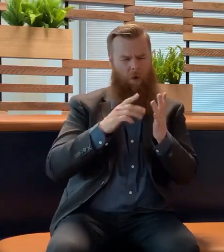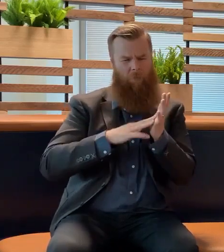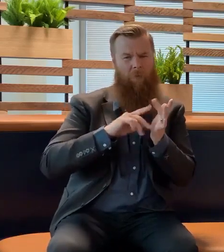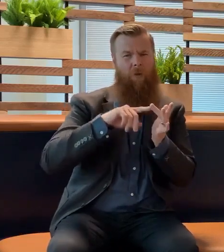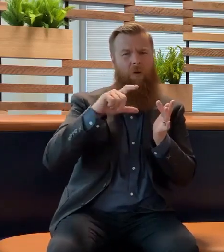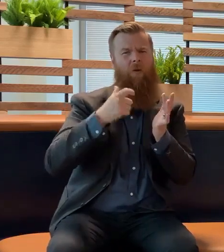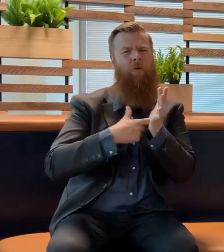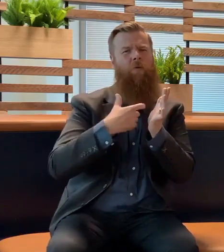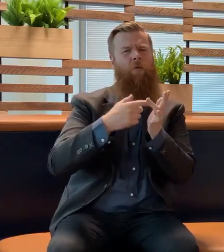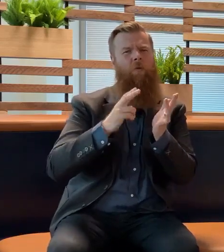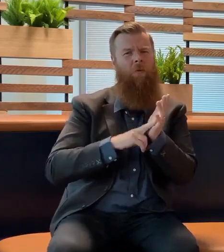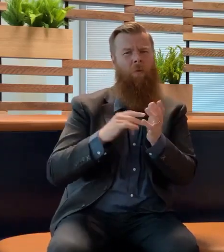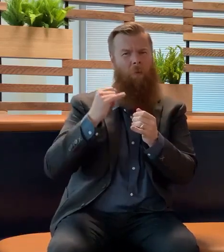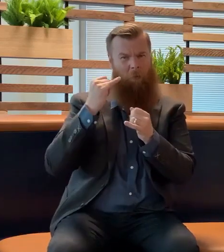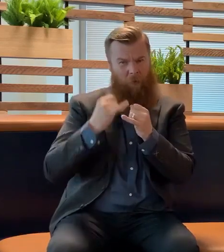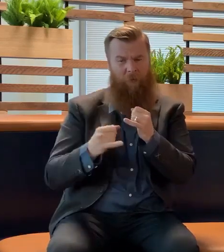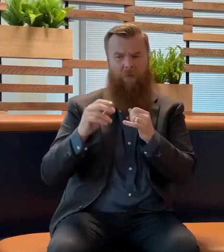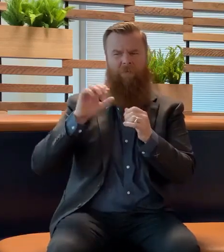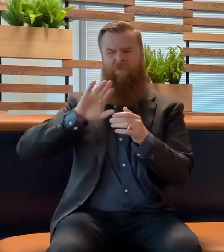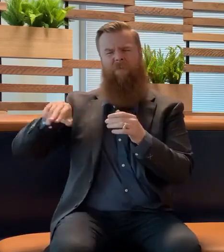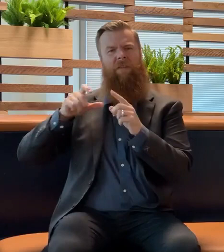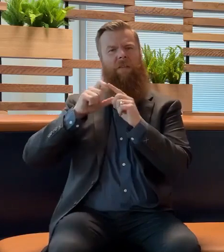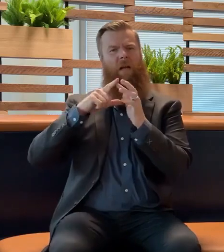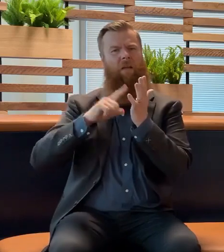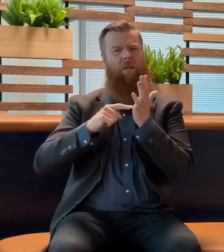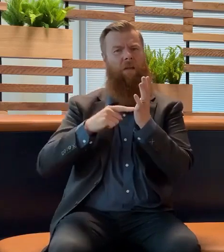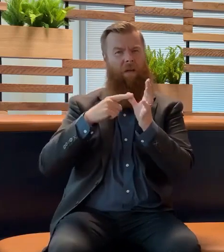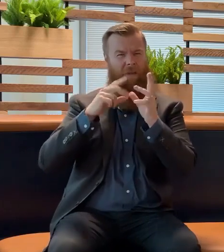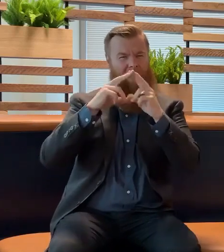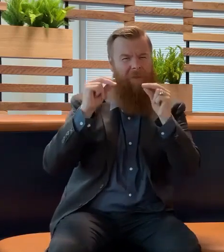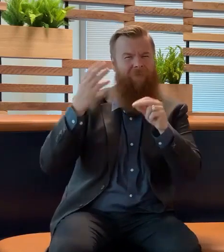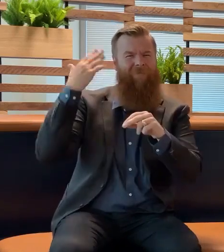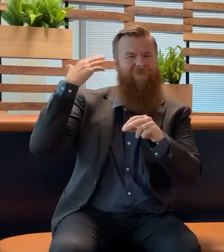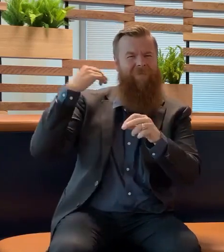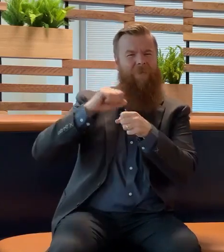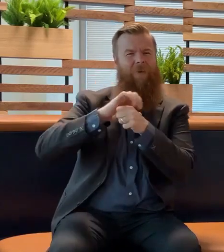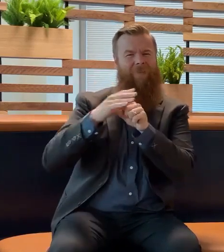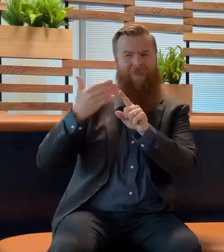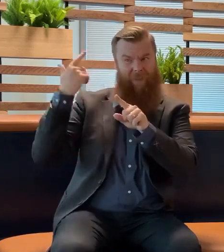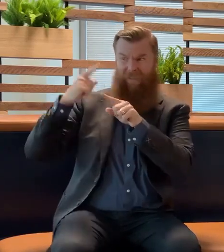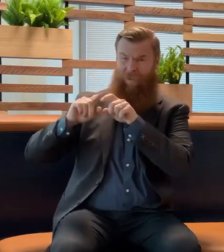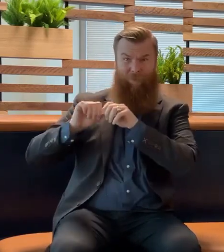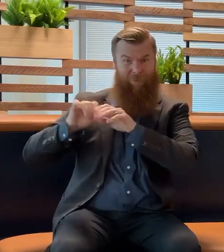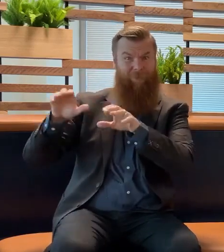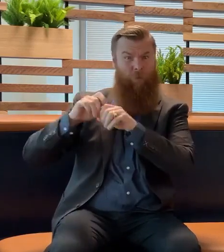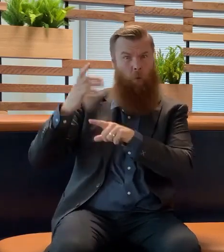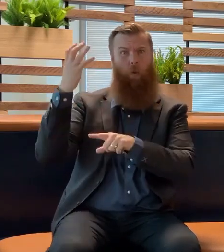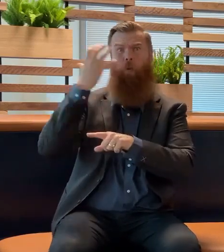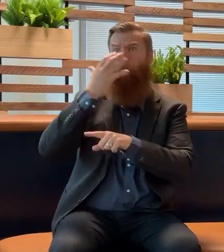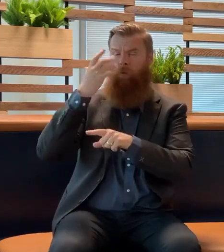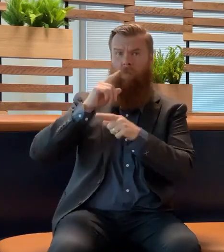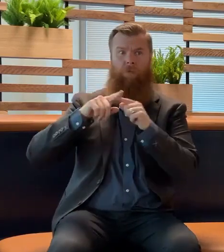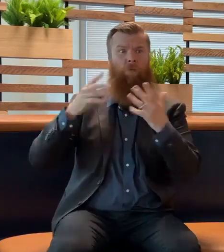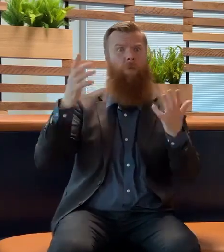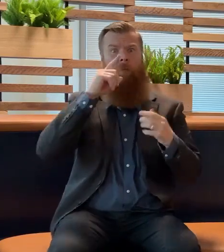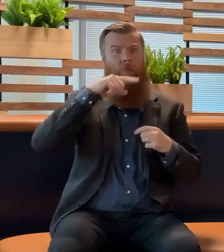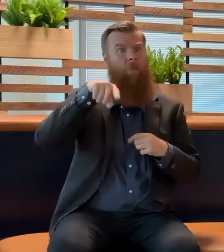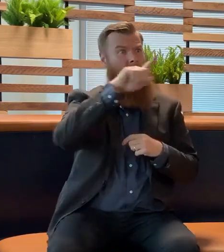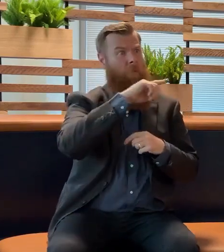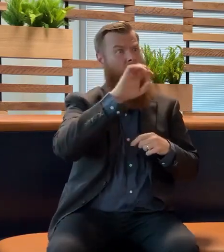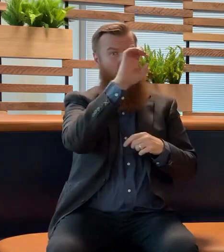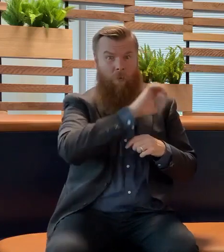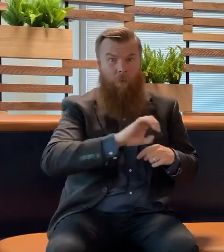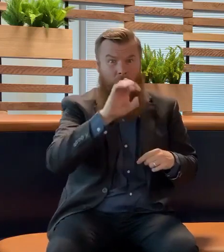the main type of the virus that is circulating around the world. Very large numbers for example in Europe. That is the